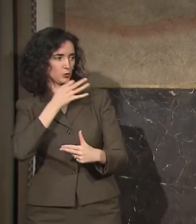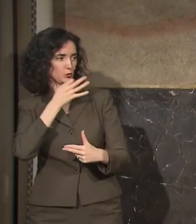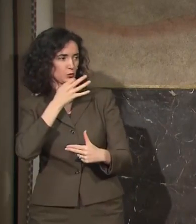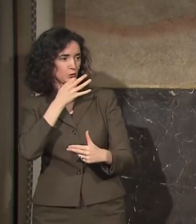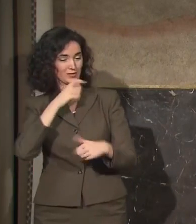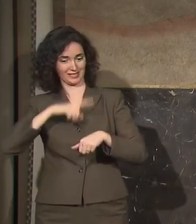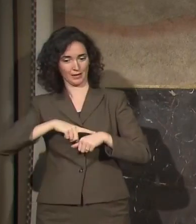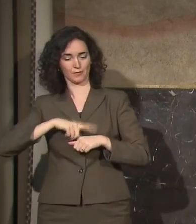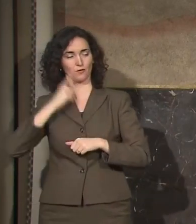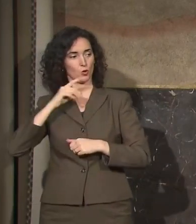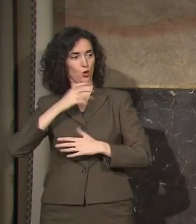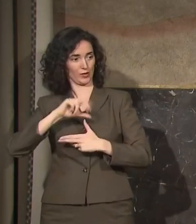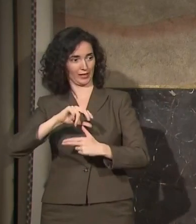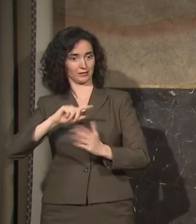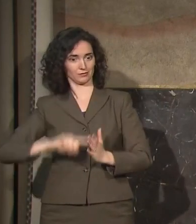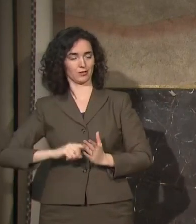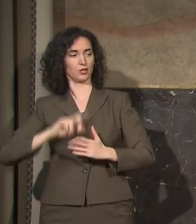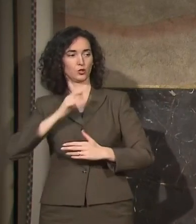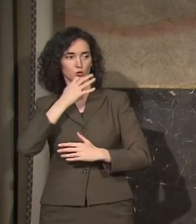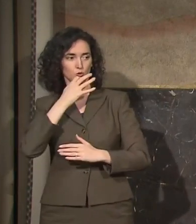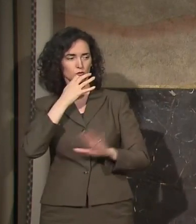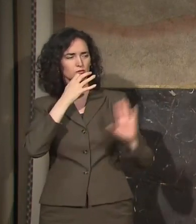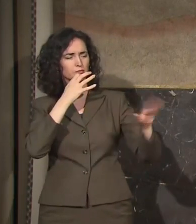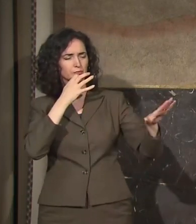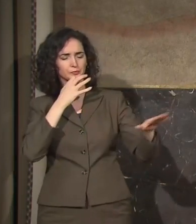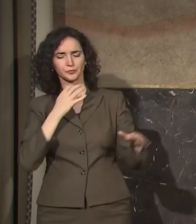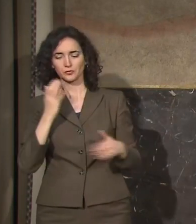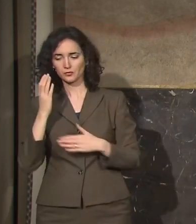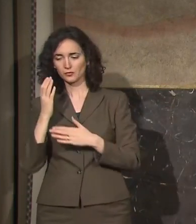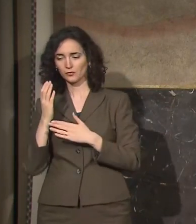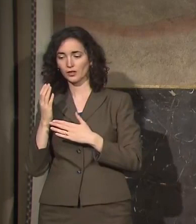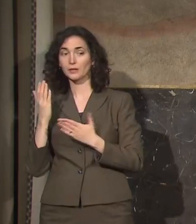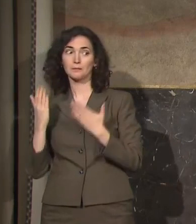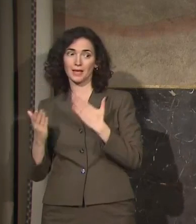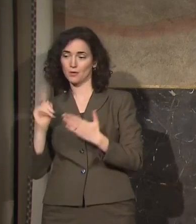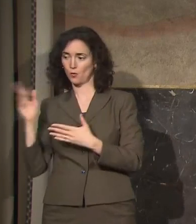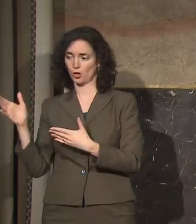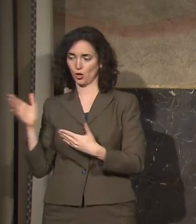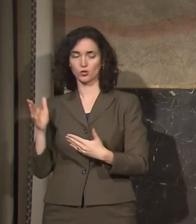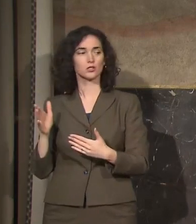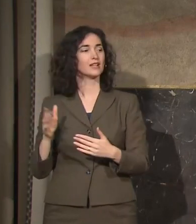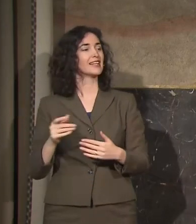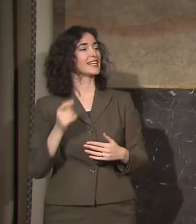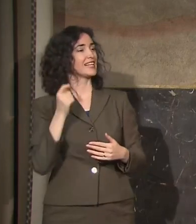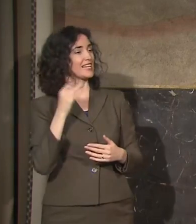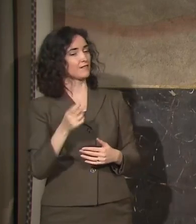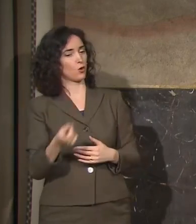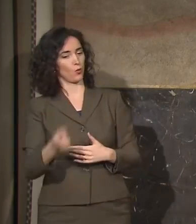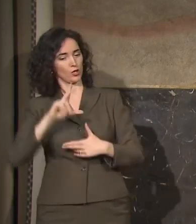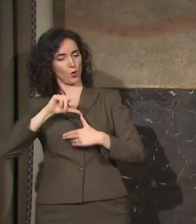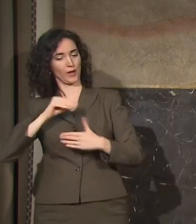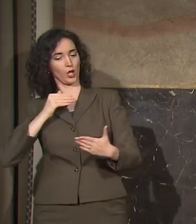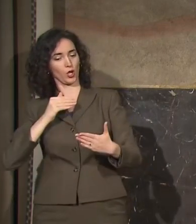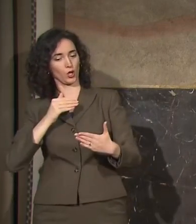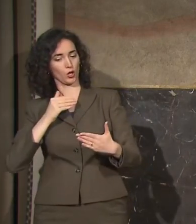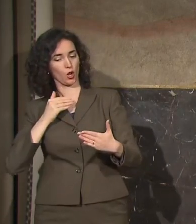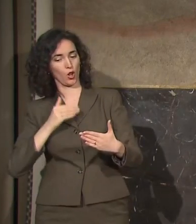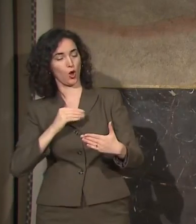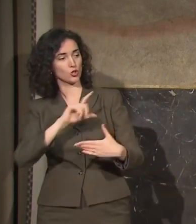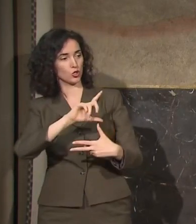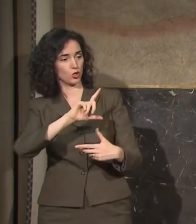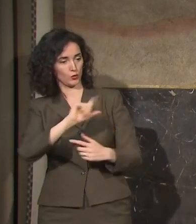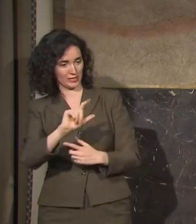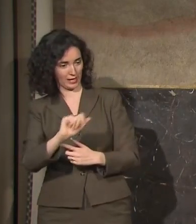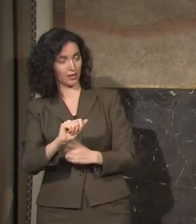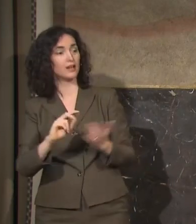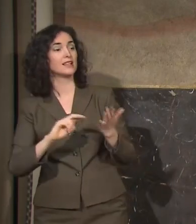did read someplace. Do I understand that instead of if there is a hurricane that threatens Louisiana, instead of people refuging in